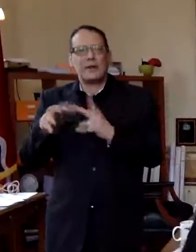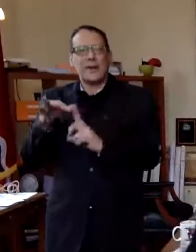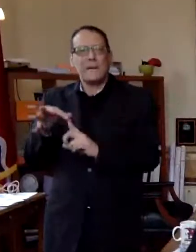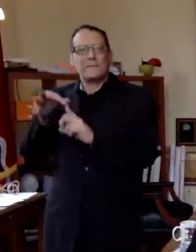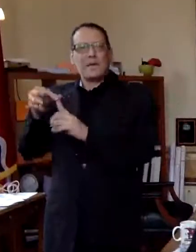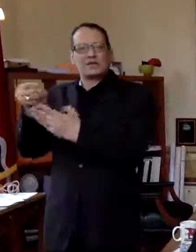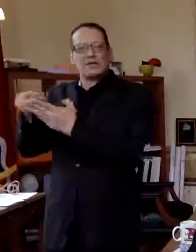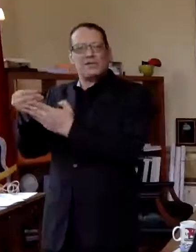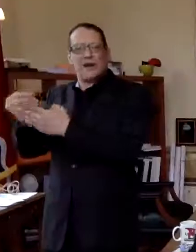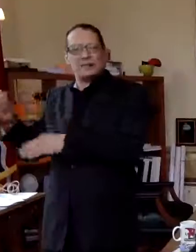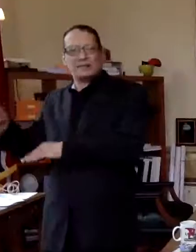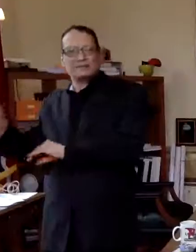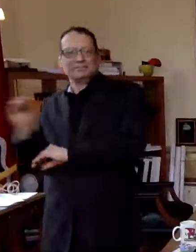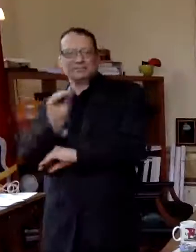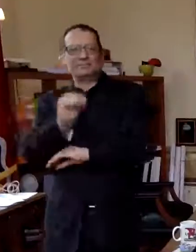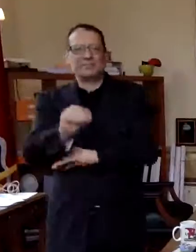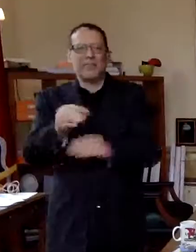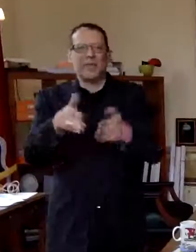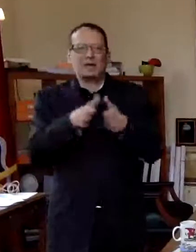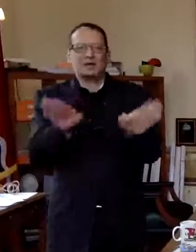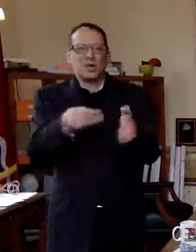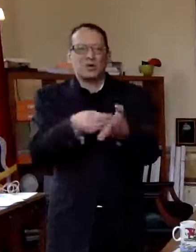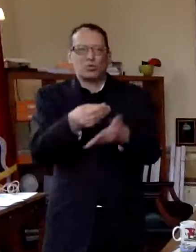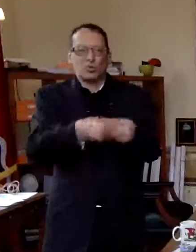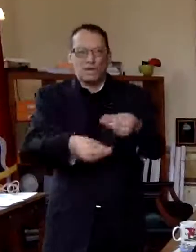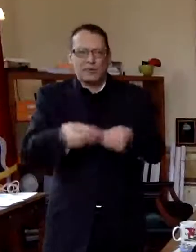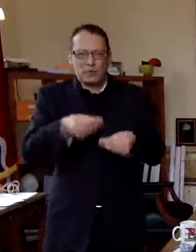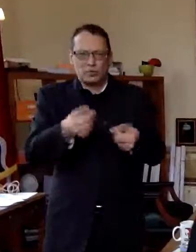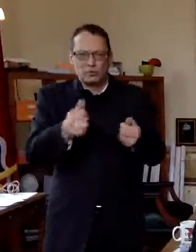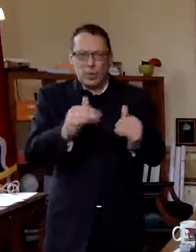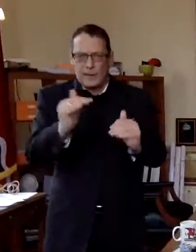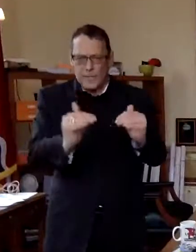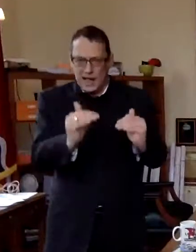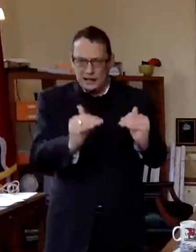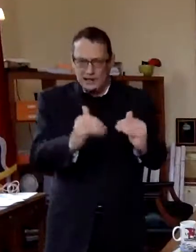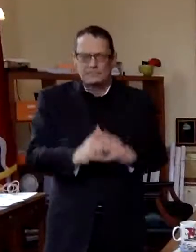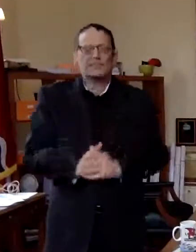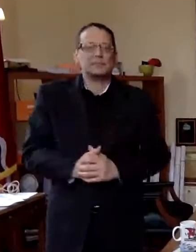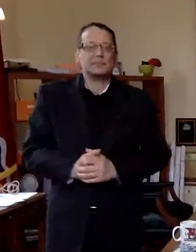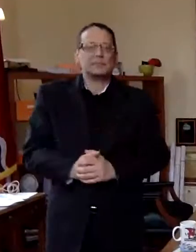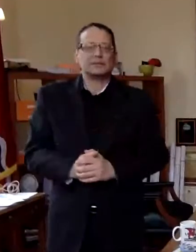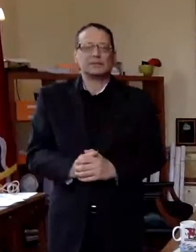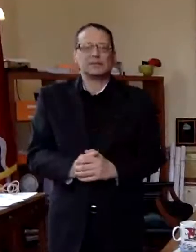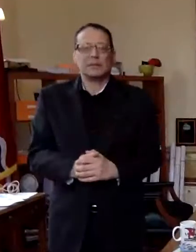funds and put them into the general revenue budget to try to balance that we've um